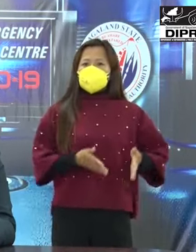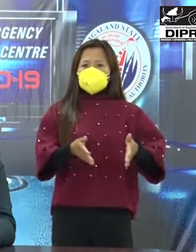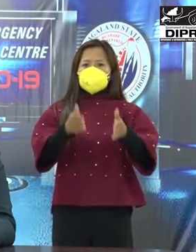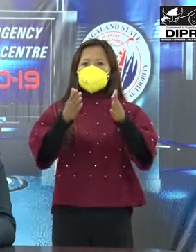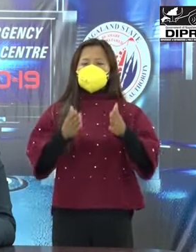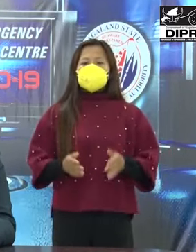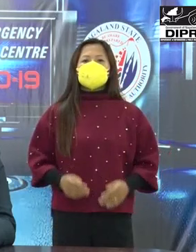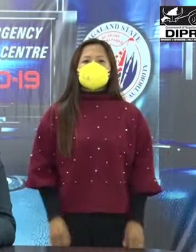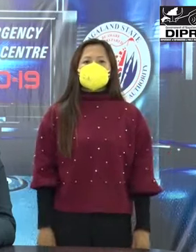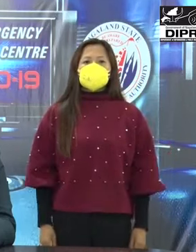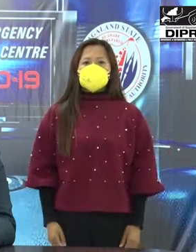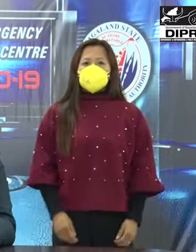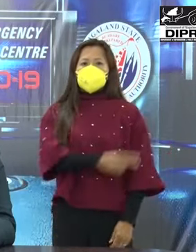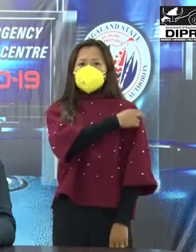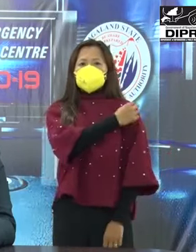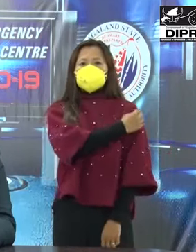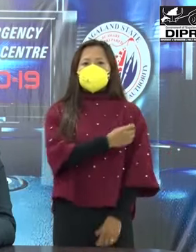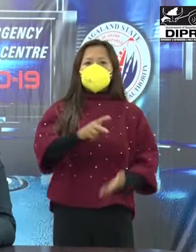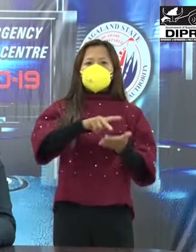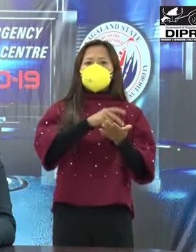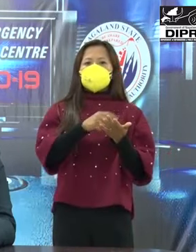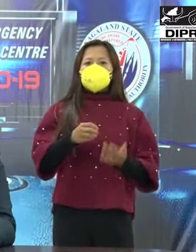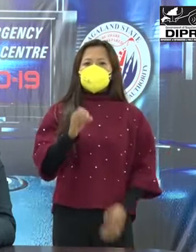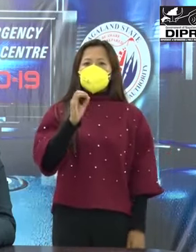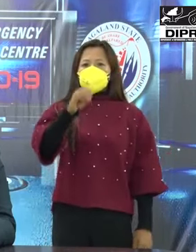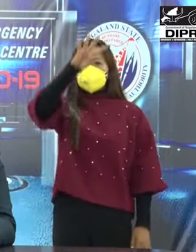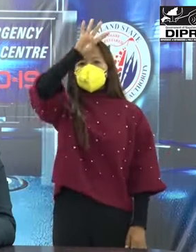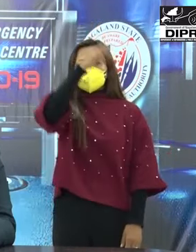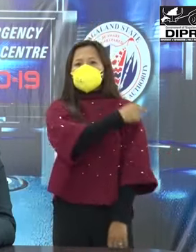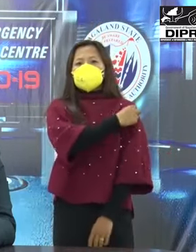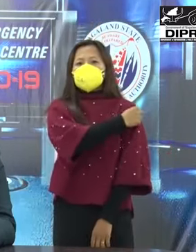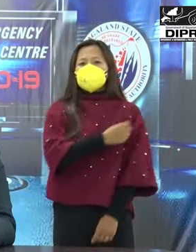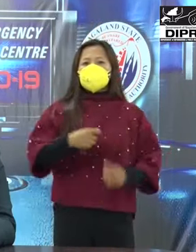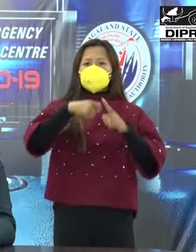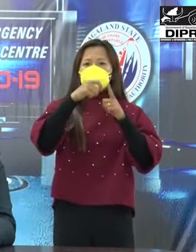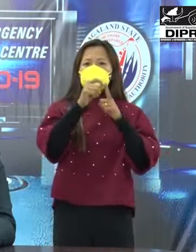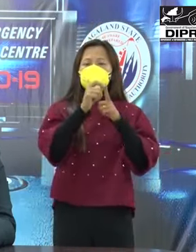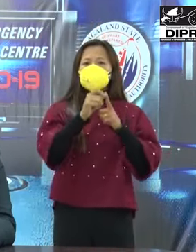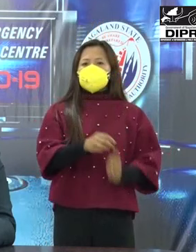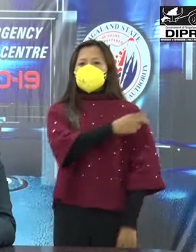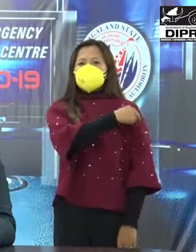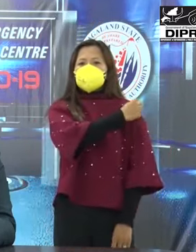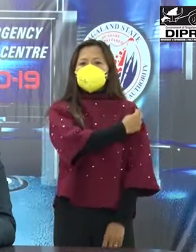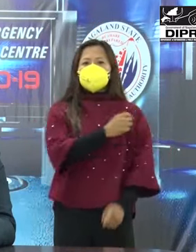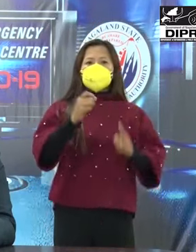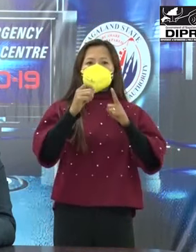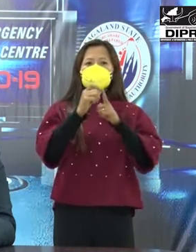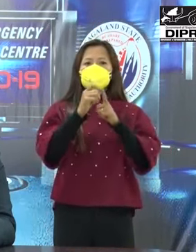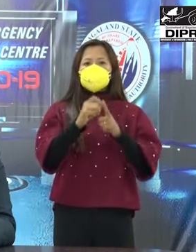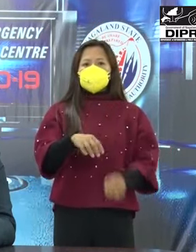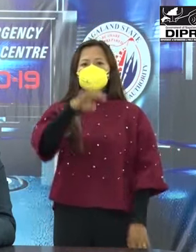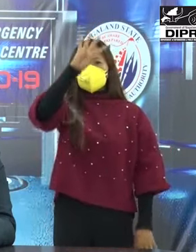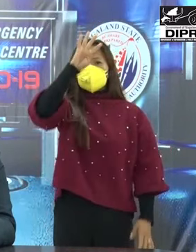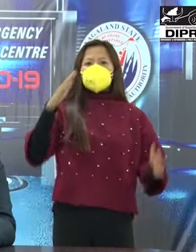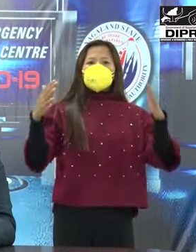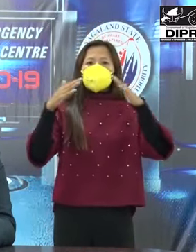Oking Hospital, KP Bedesda Hospital, Putinew Nursing Home, Bethel Medical Centre